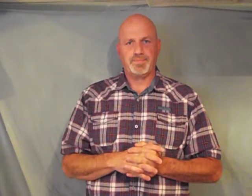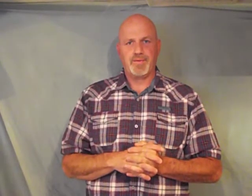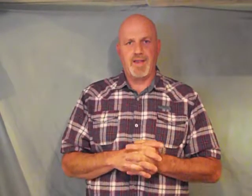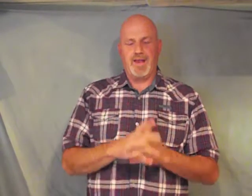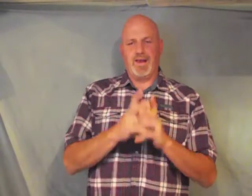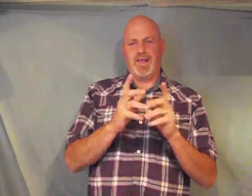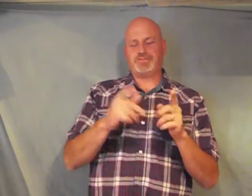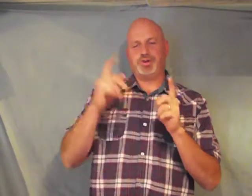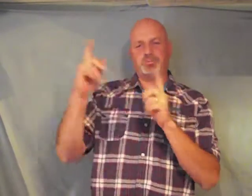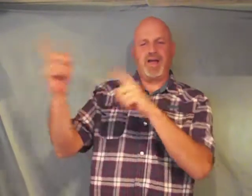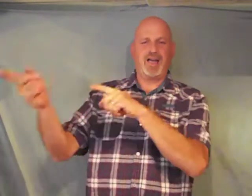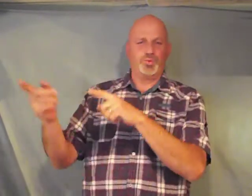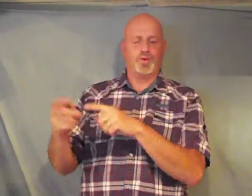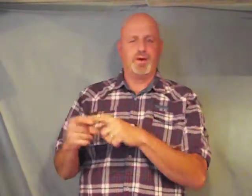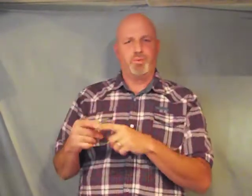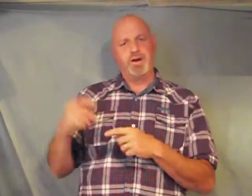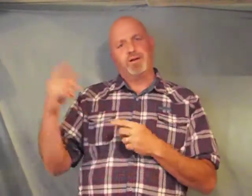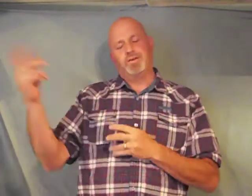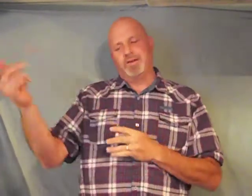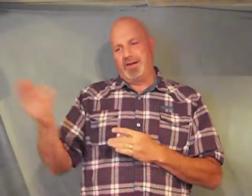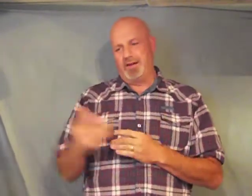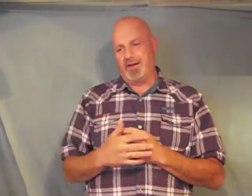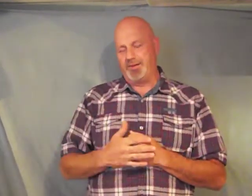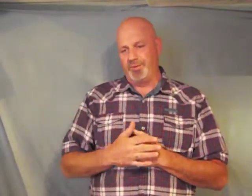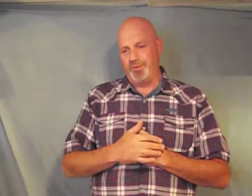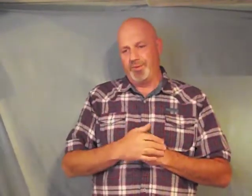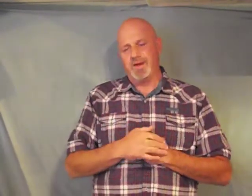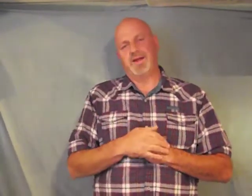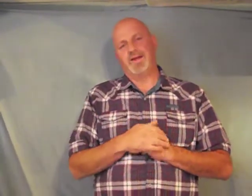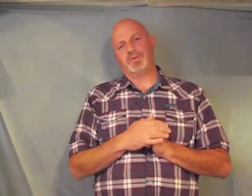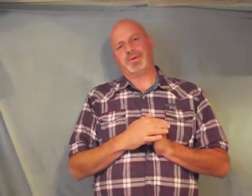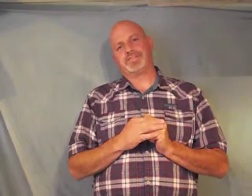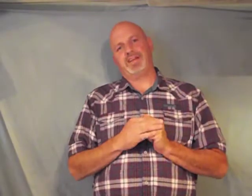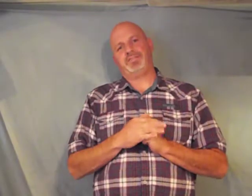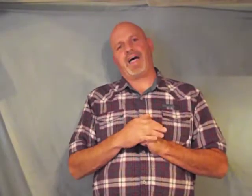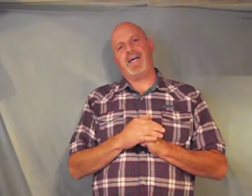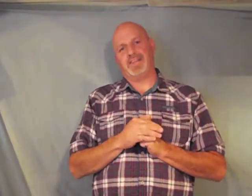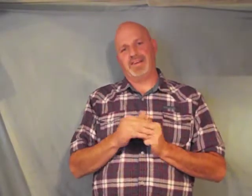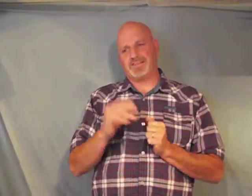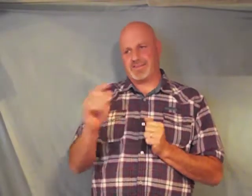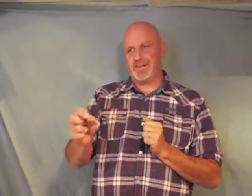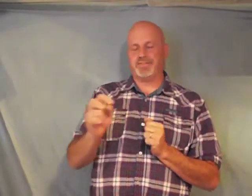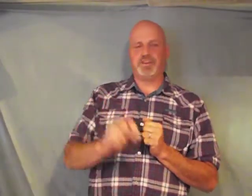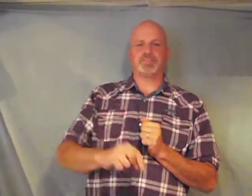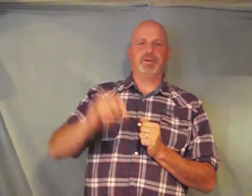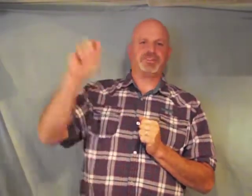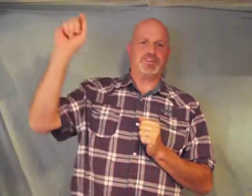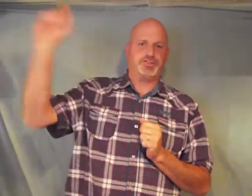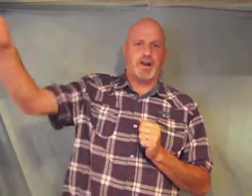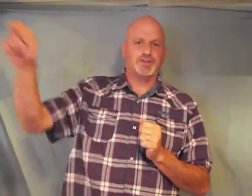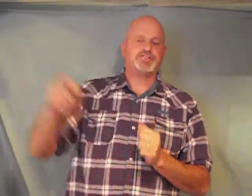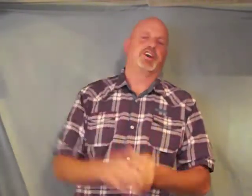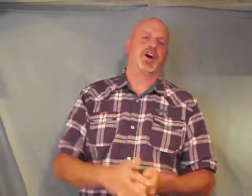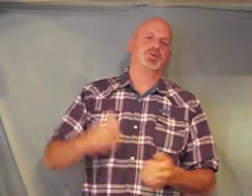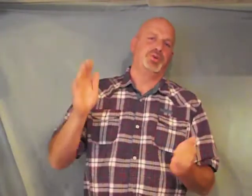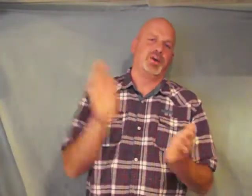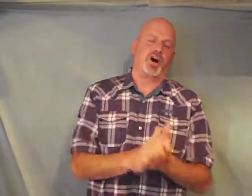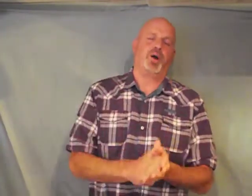and let your mind worry well we really need to receive tithing instead of dismissing church to go to a Holy